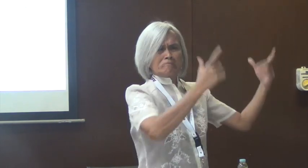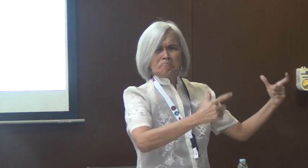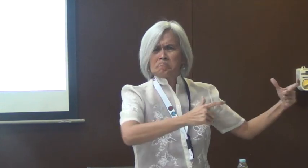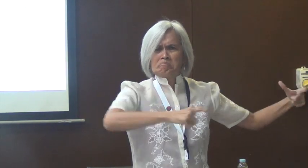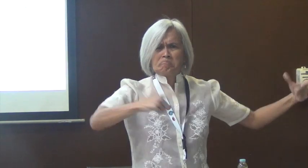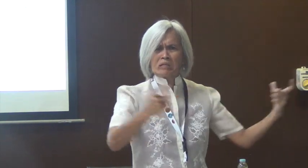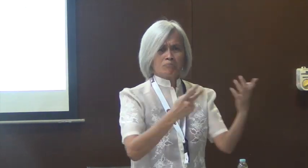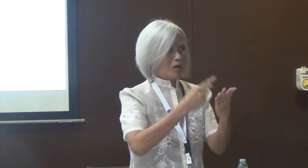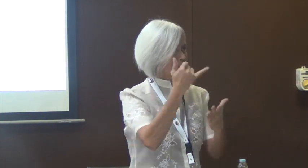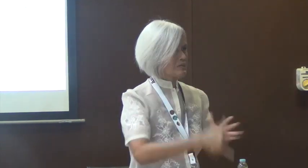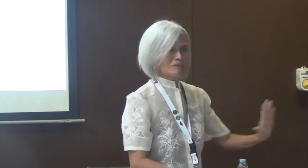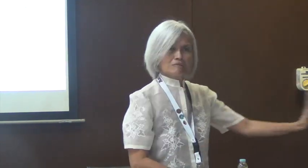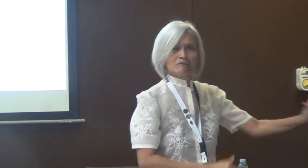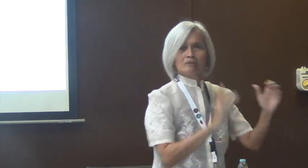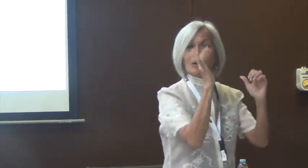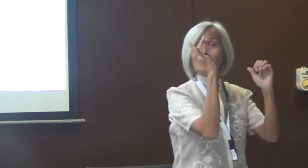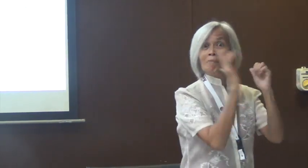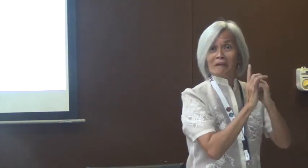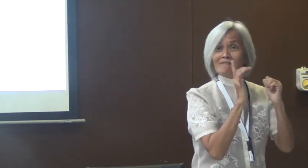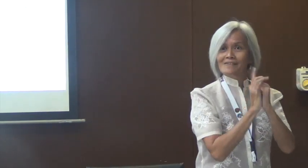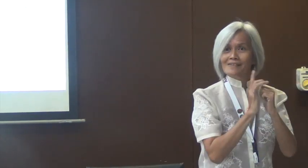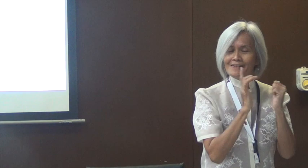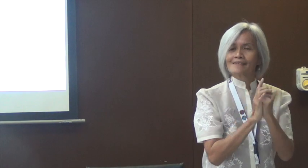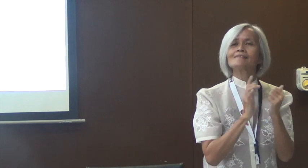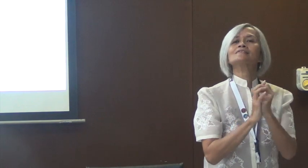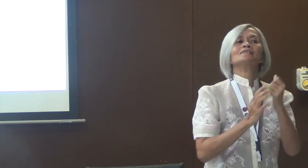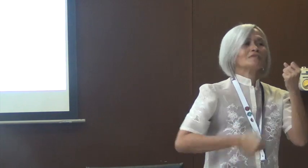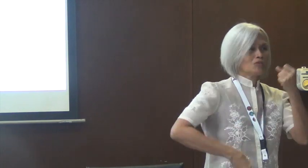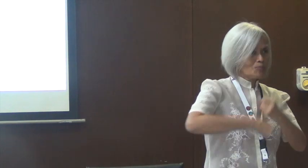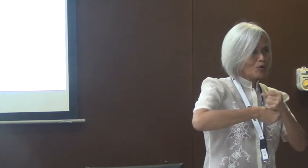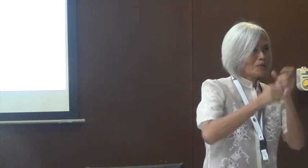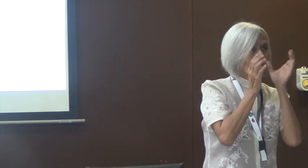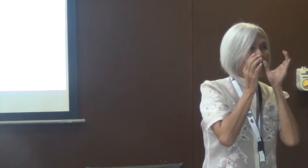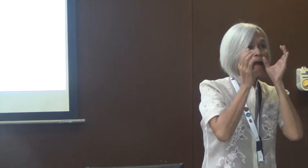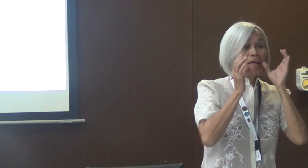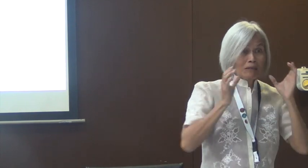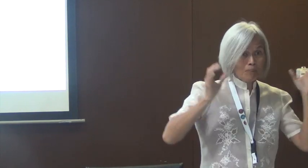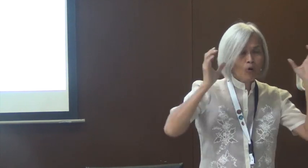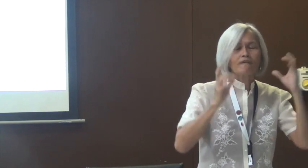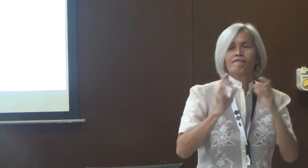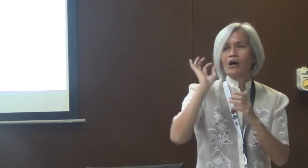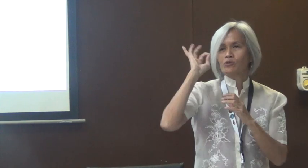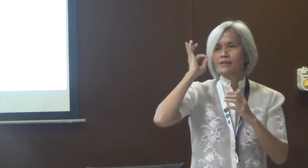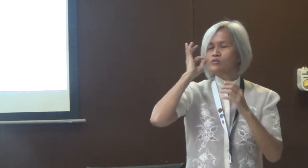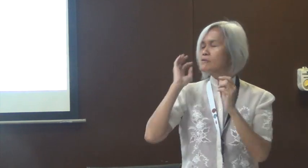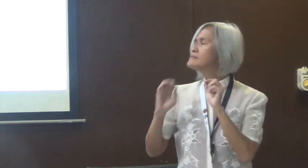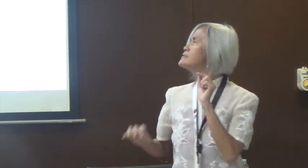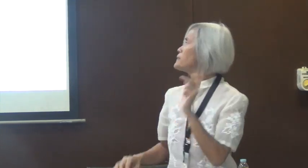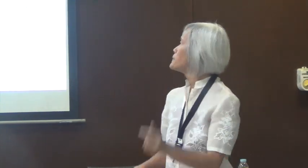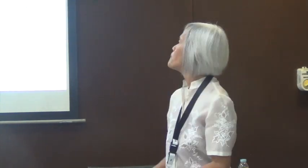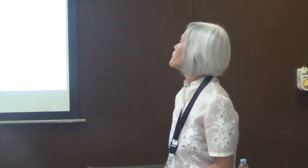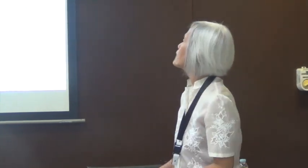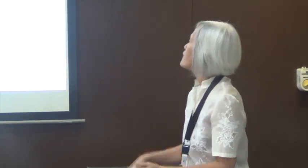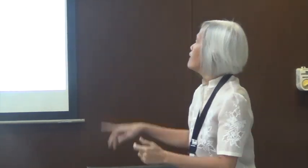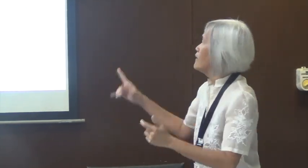And then we had this huge project with the Philippine Federation of the Deaf, which was supported by the Nipon Foundation.